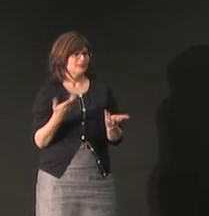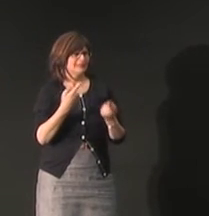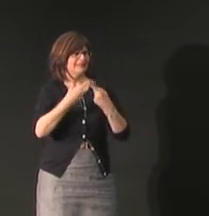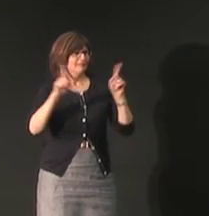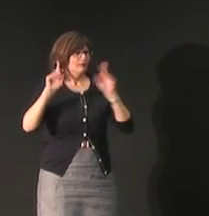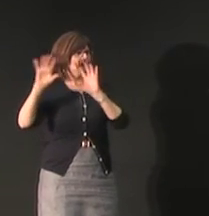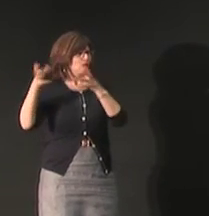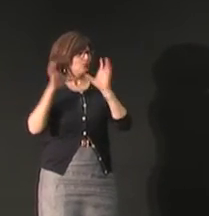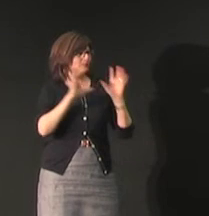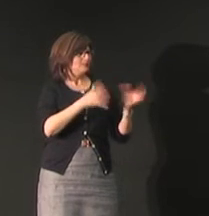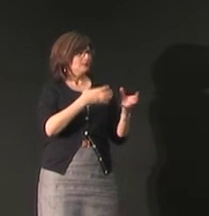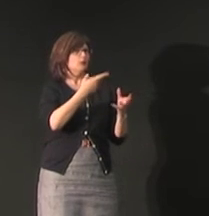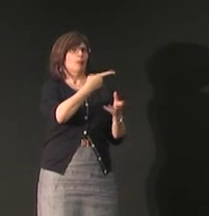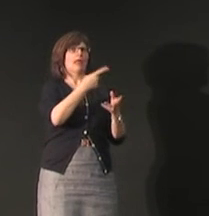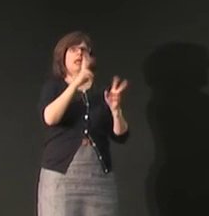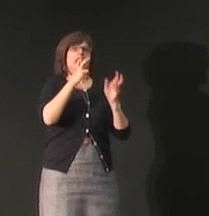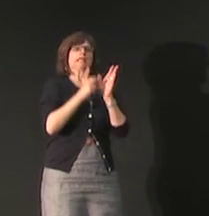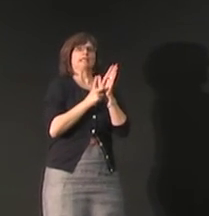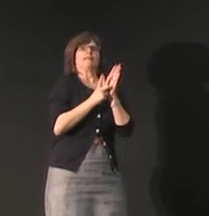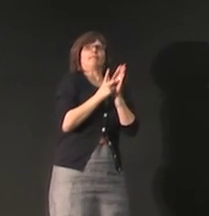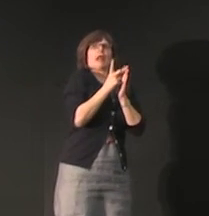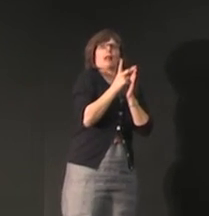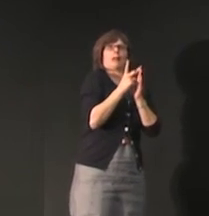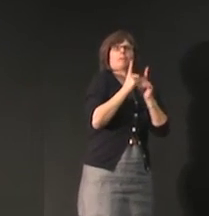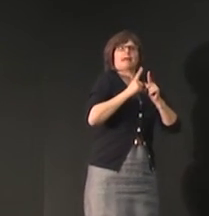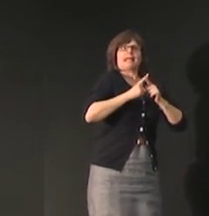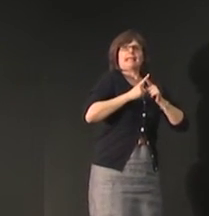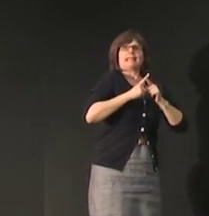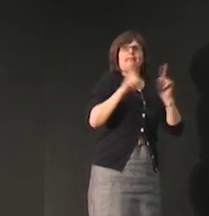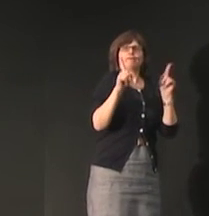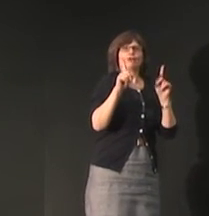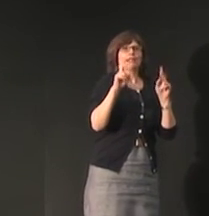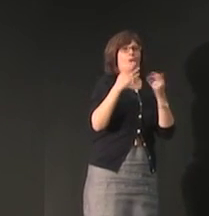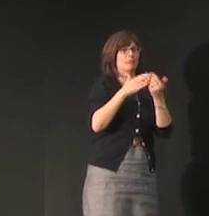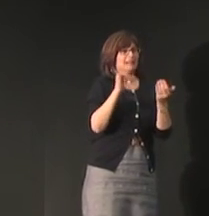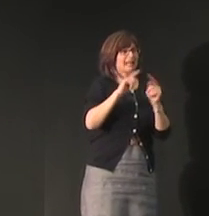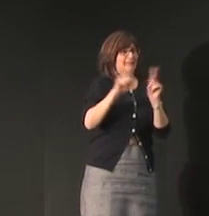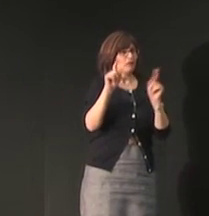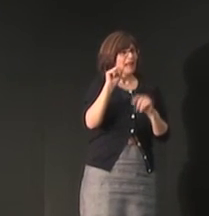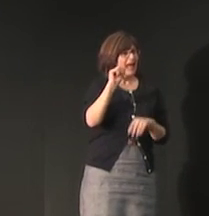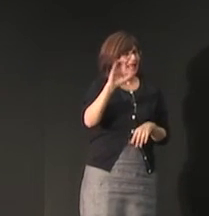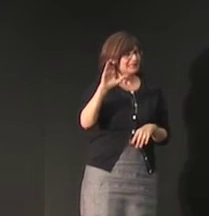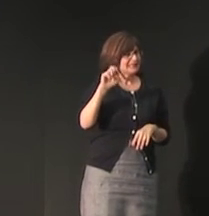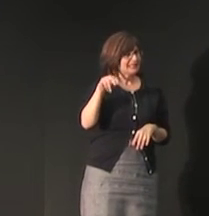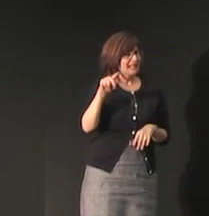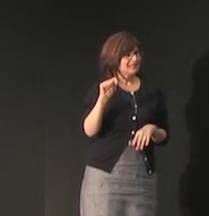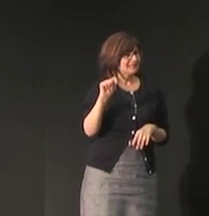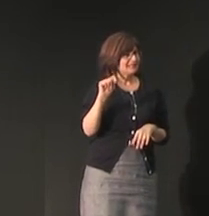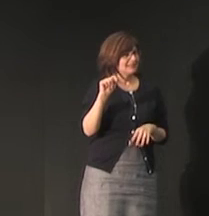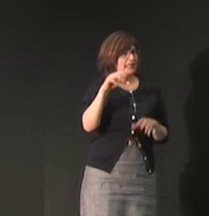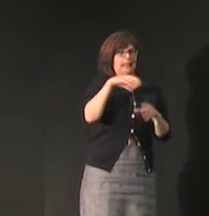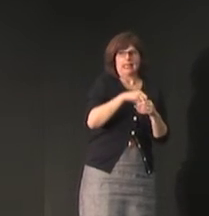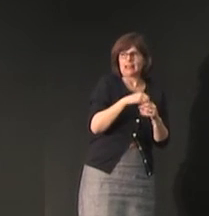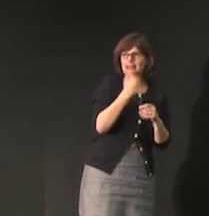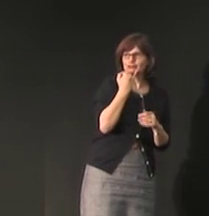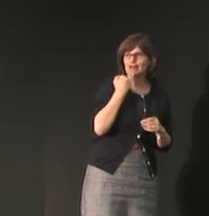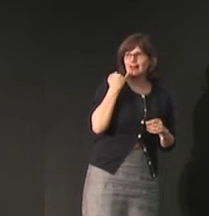actually sign in a way that looked like Jewish signers it's almost like you might say a different